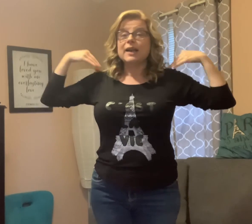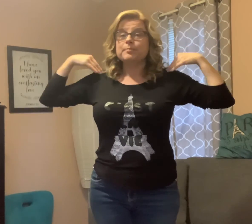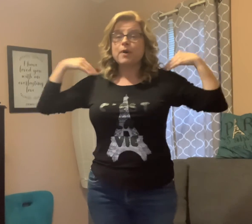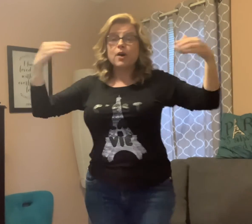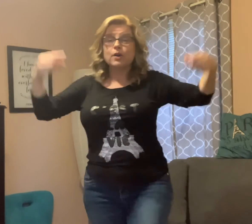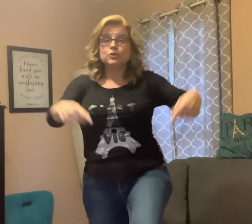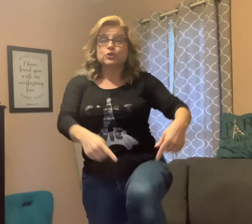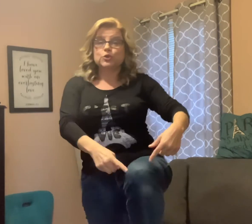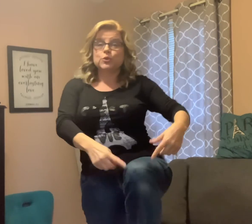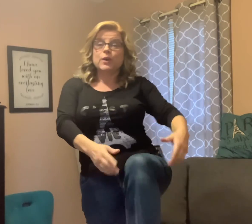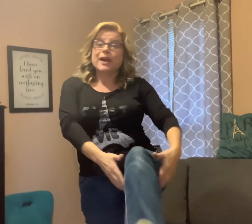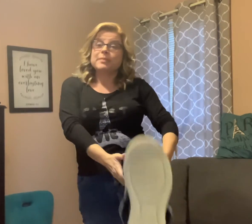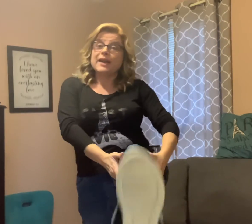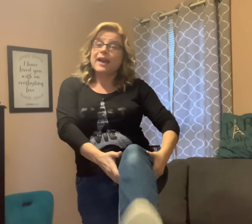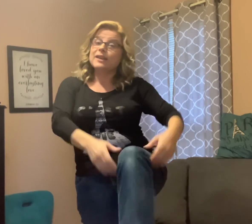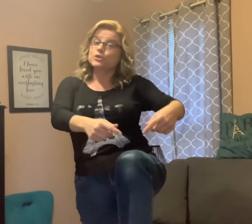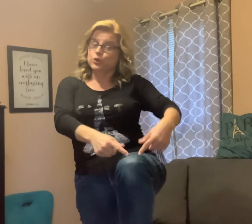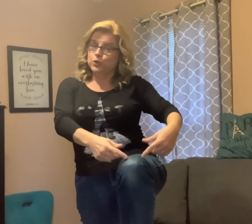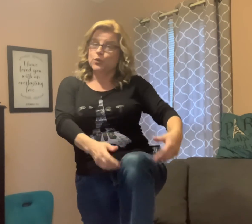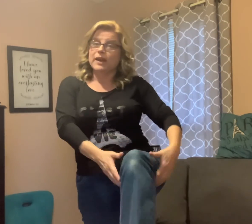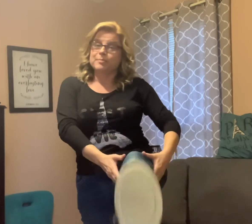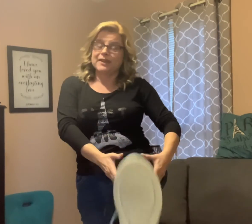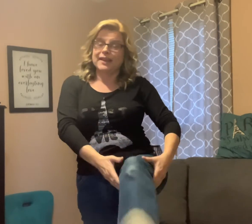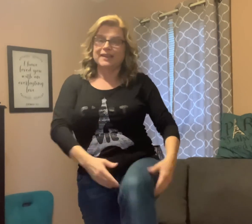Épaules. Genou et pieds. Genou et pieds.